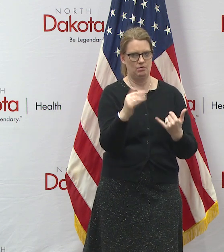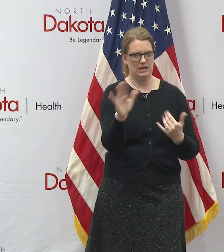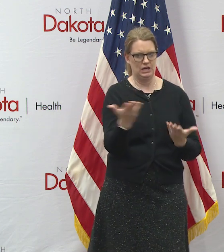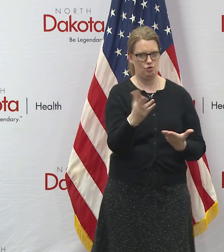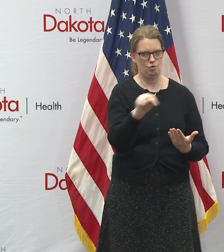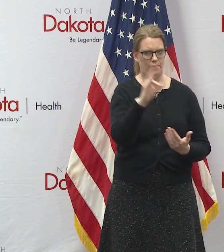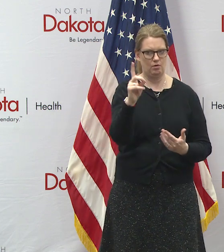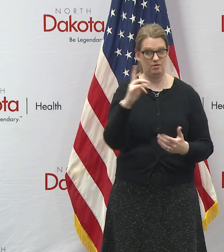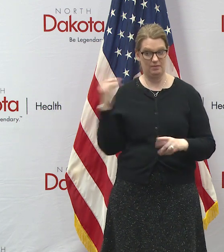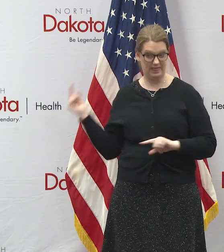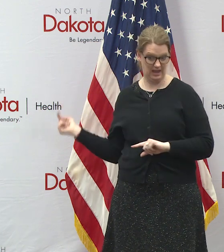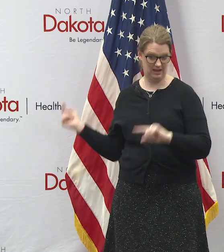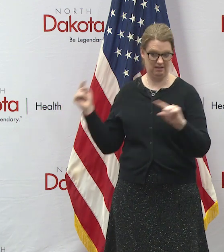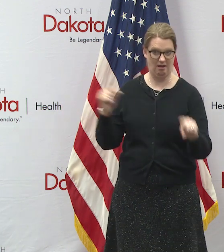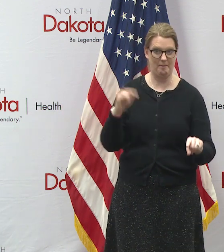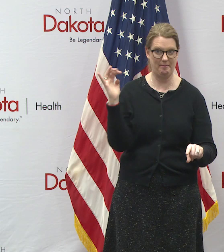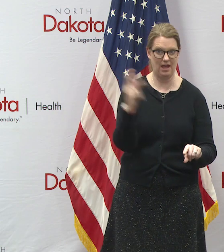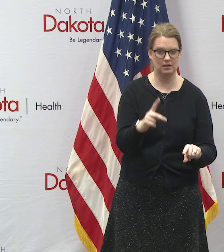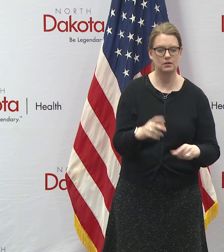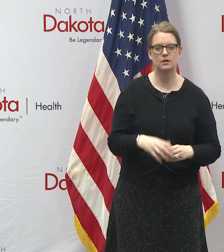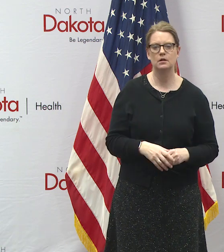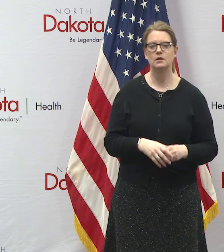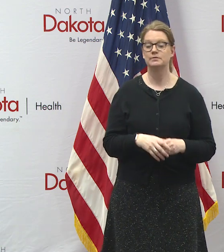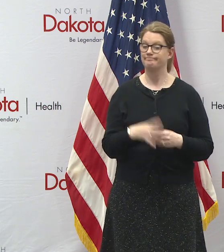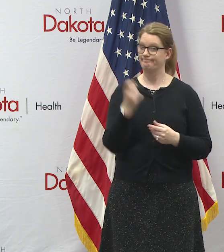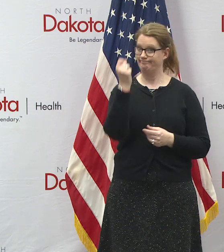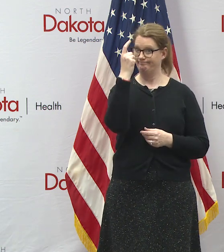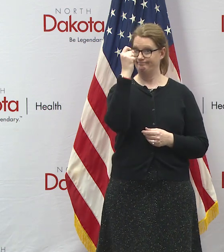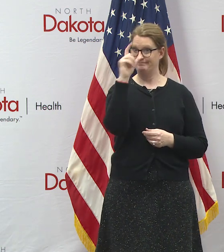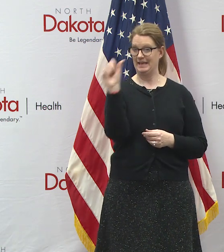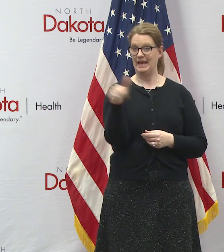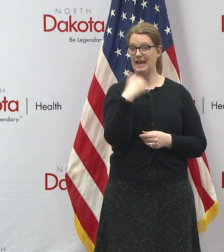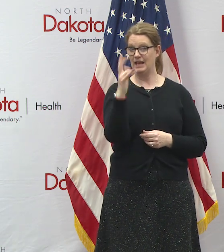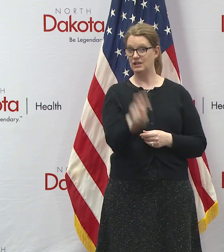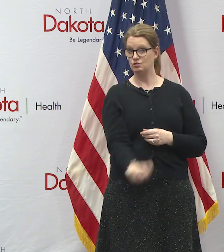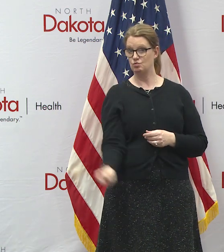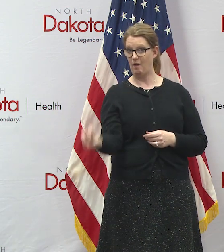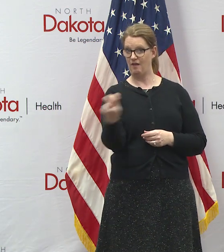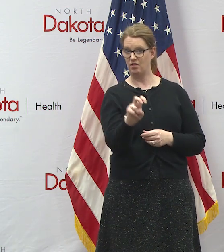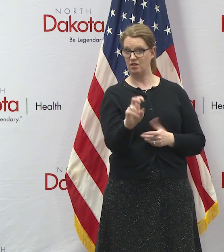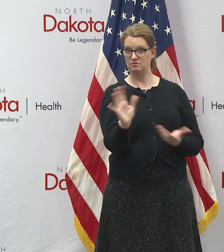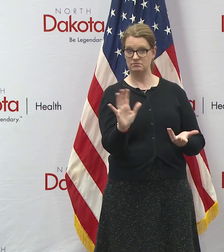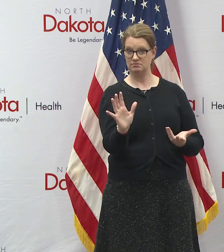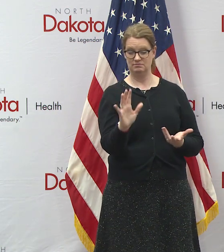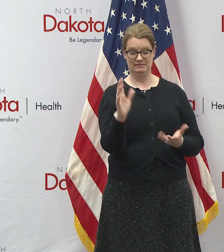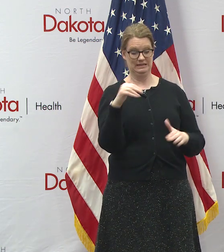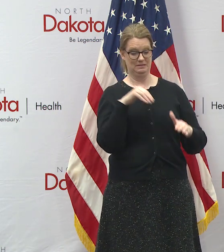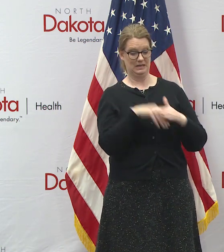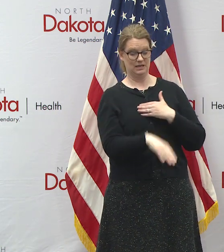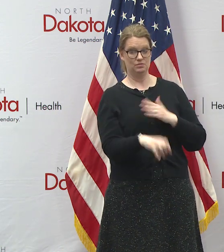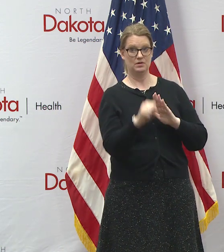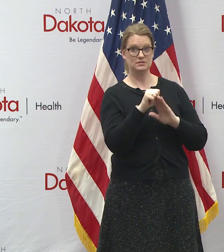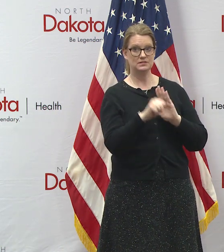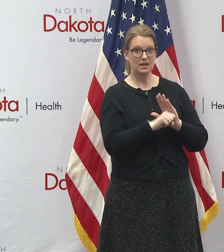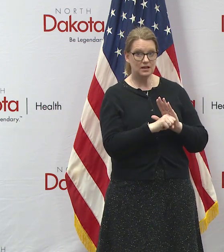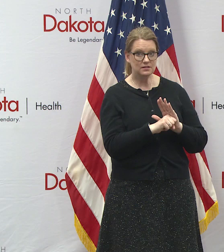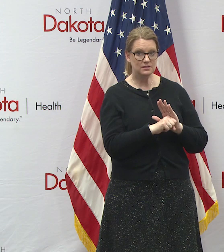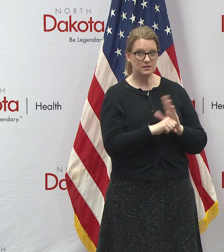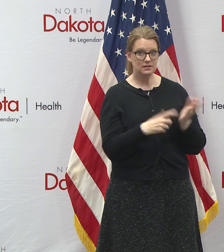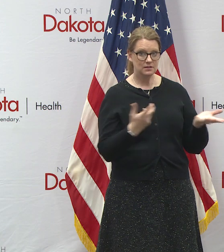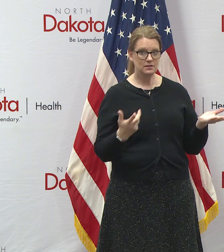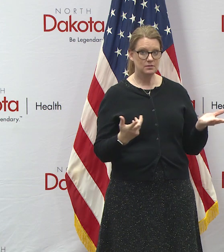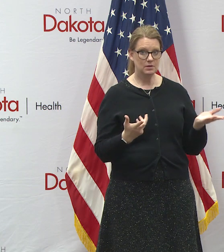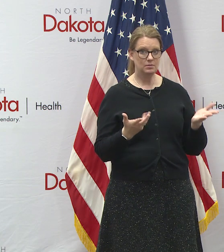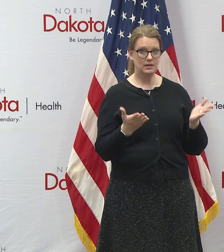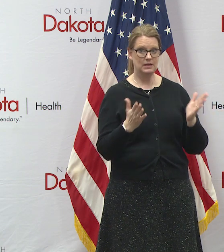for transmission i think anytime we've got travel uh with people coming uh you know into our state uh we would ask them